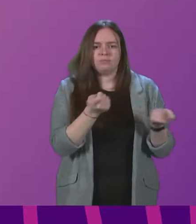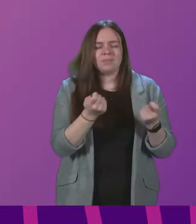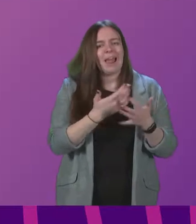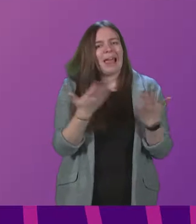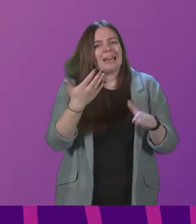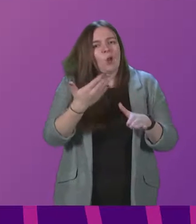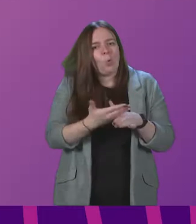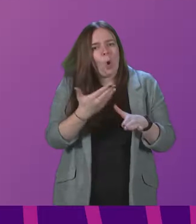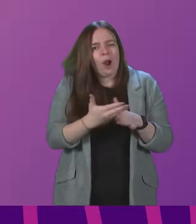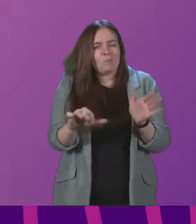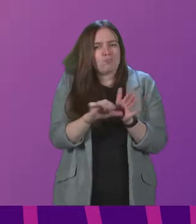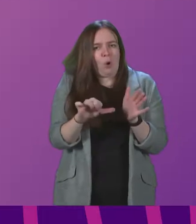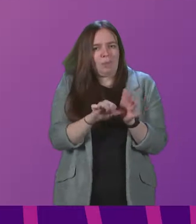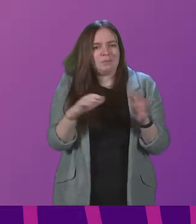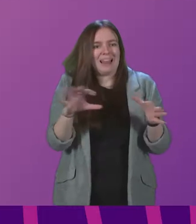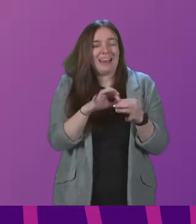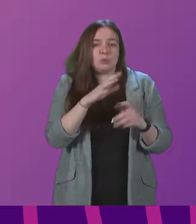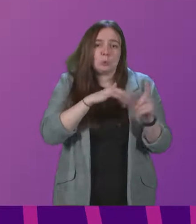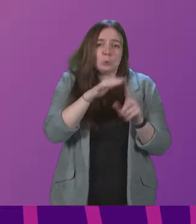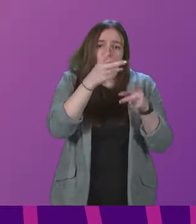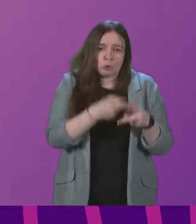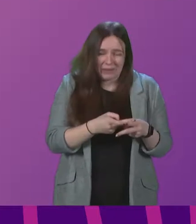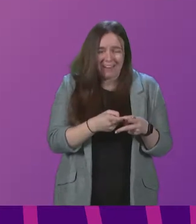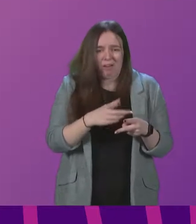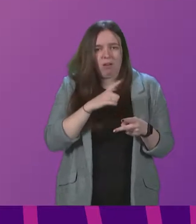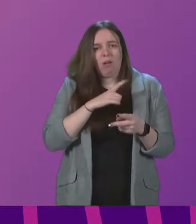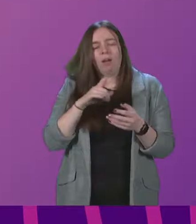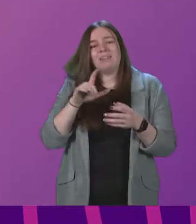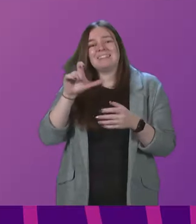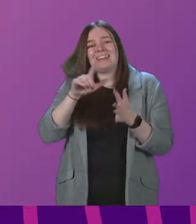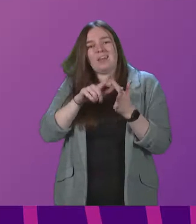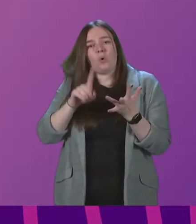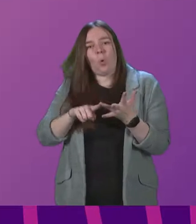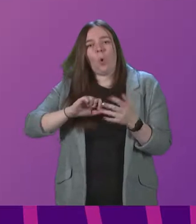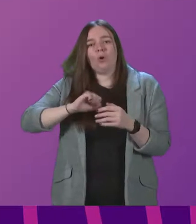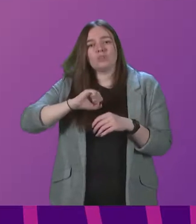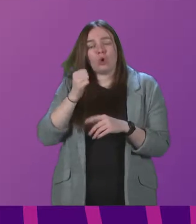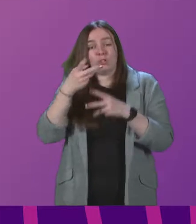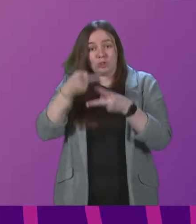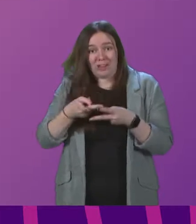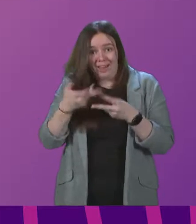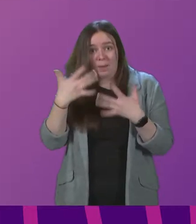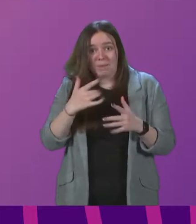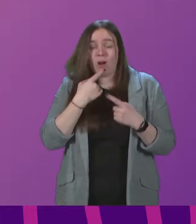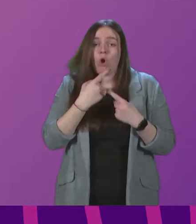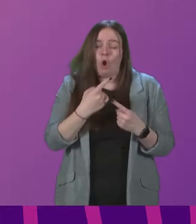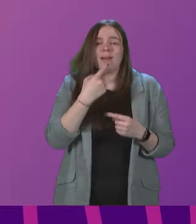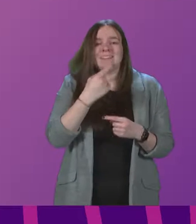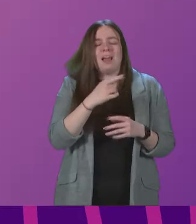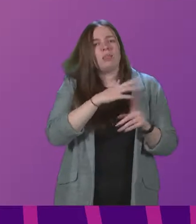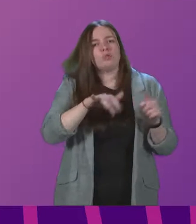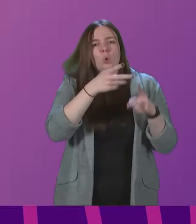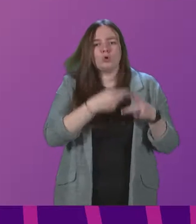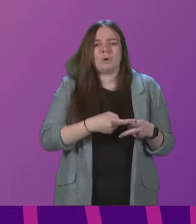workforce issues in social care, in light of comments from the Chief Executive of Scottish Care that the social care sector is